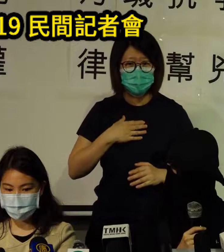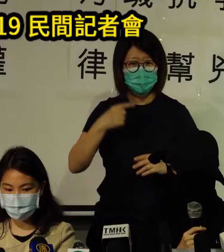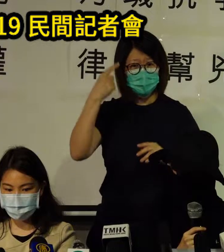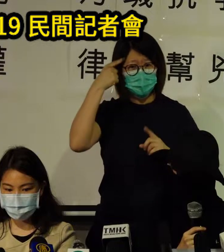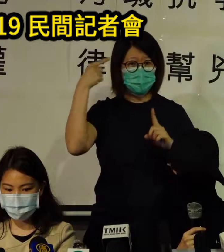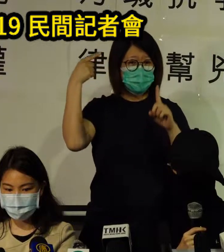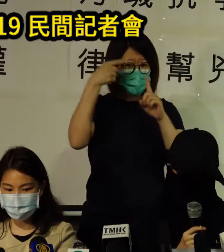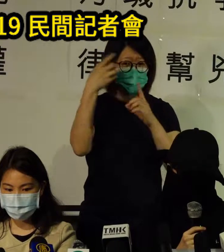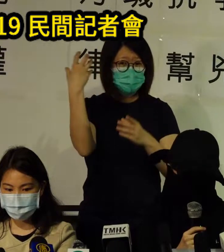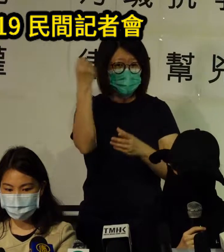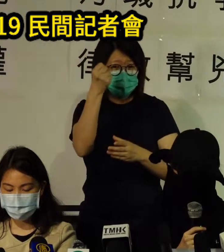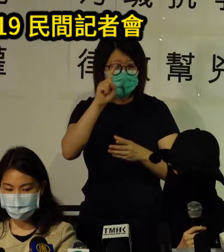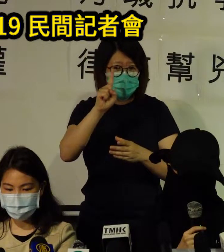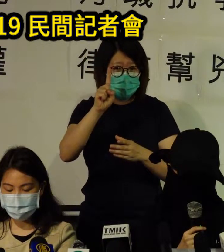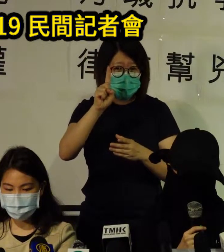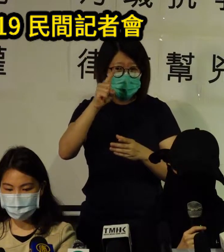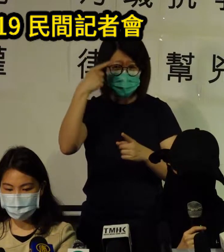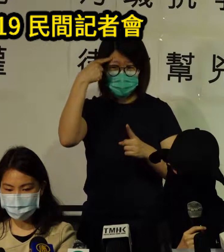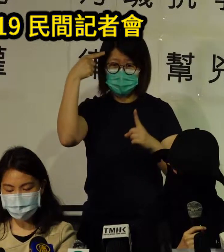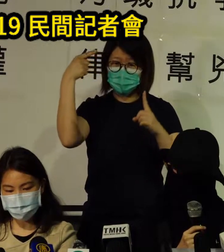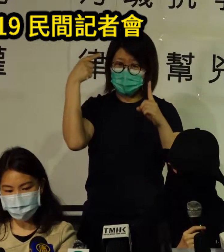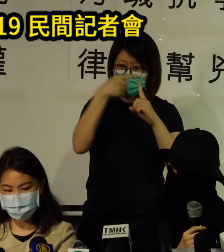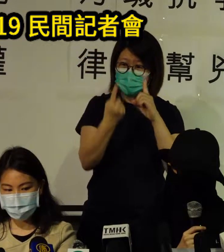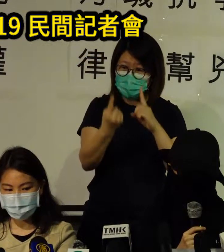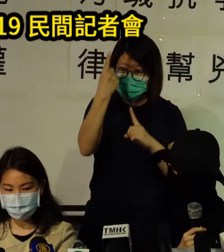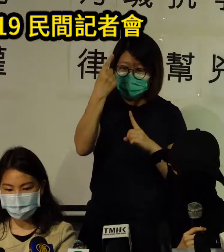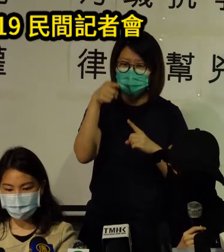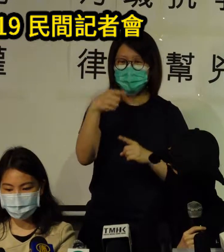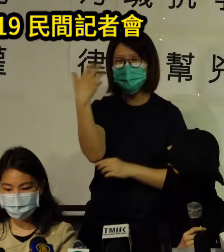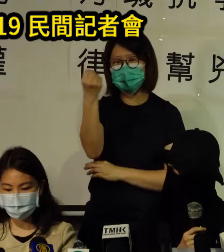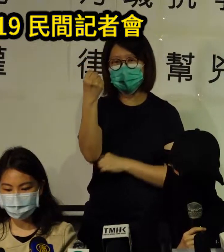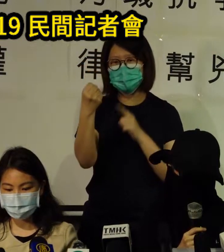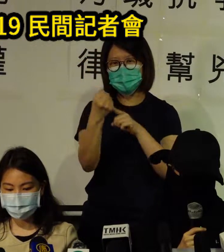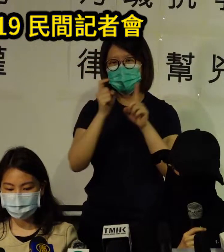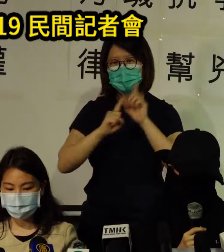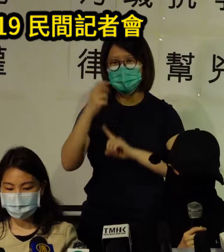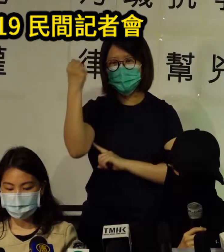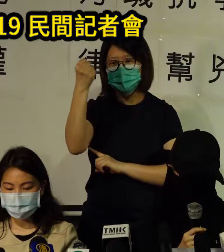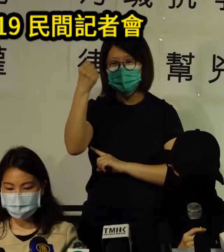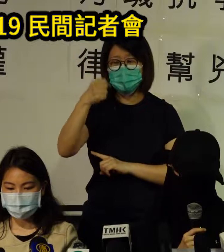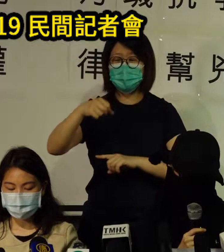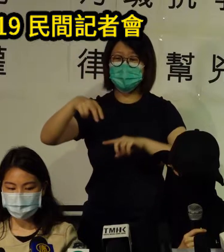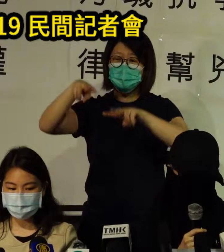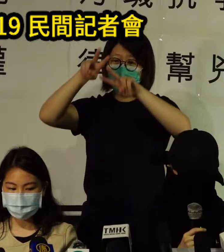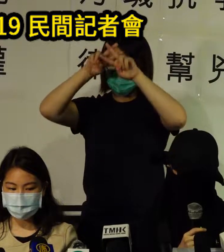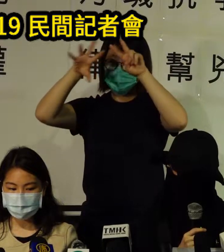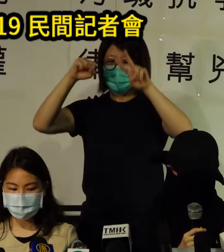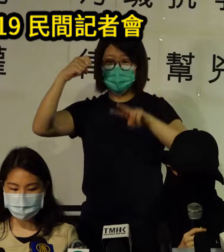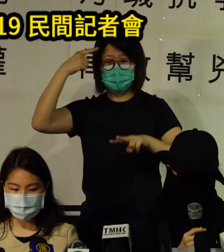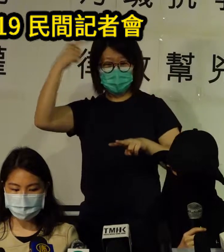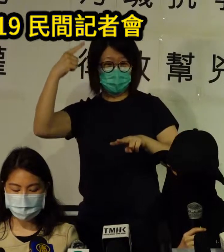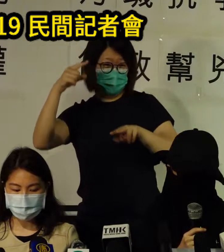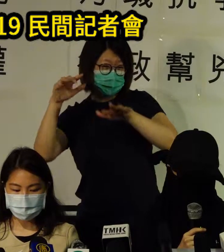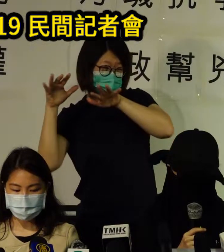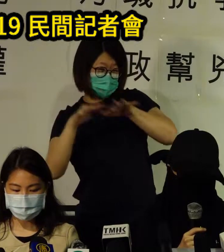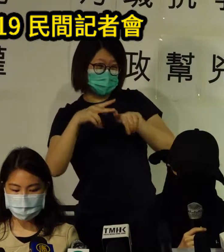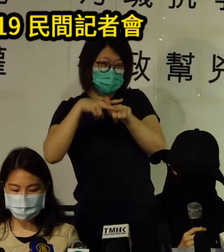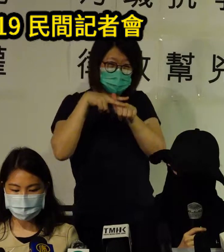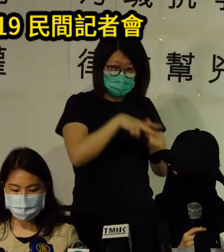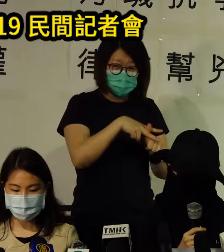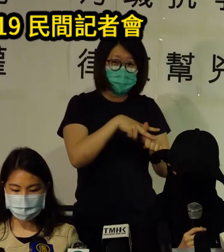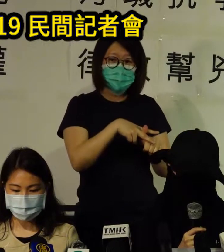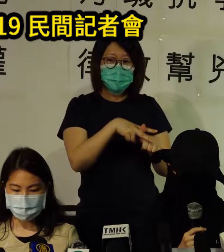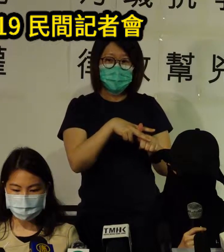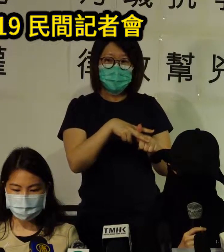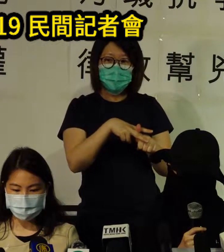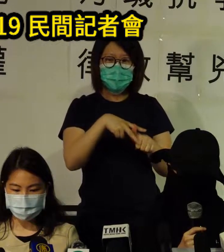sadly are just as persistent as we are in dismantling destroying demolishing every pillar of